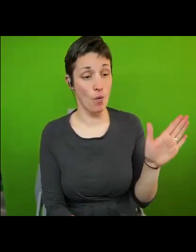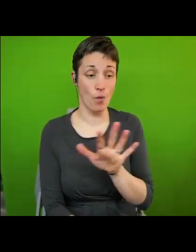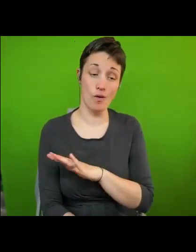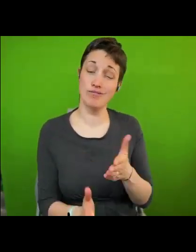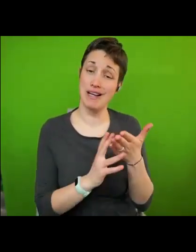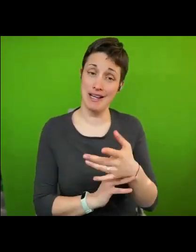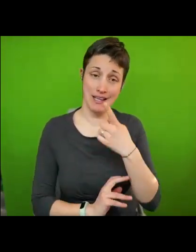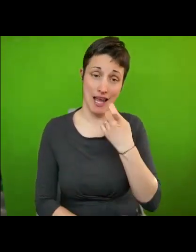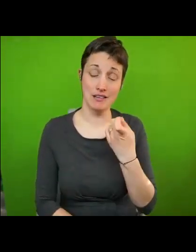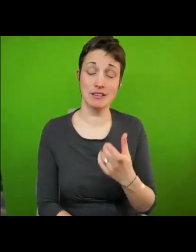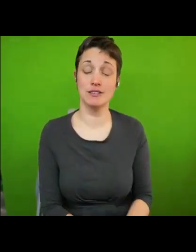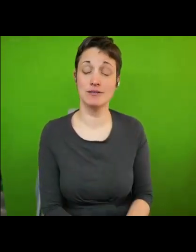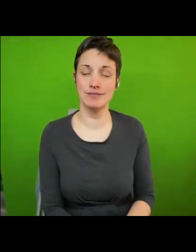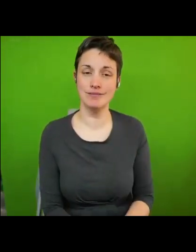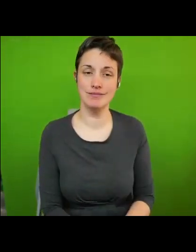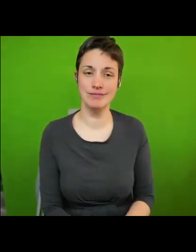extent